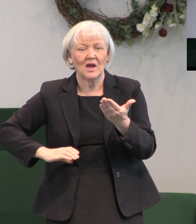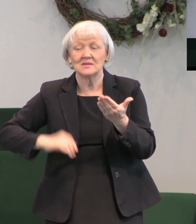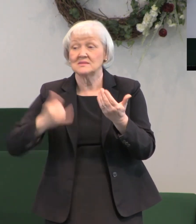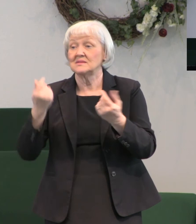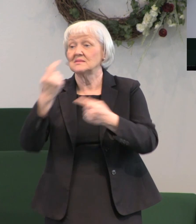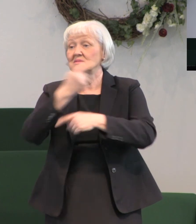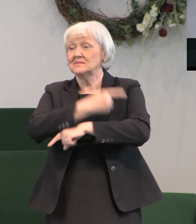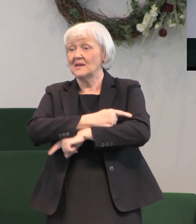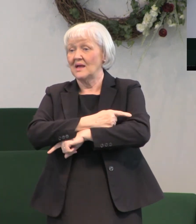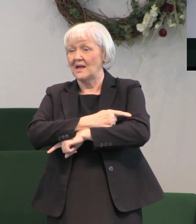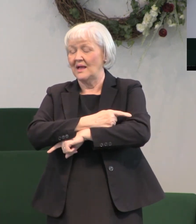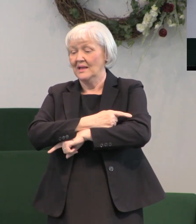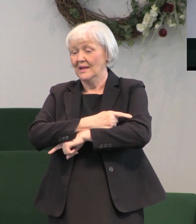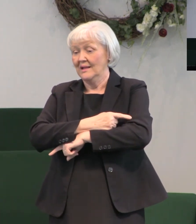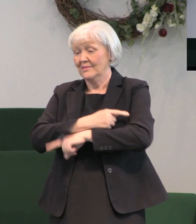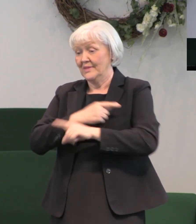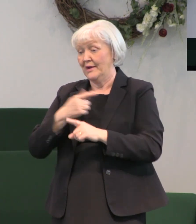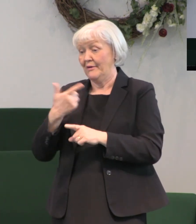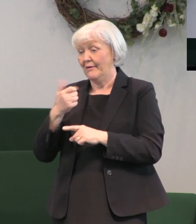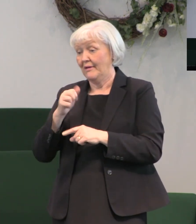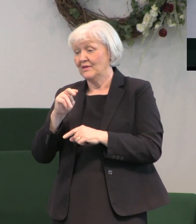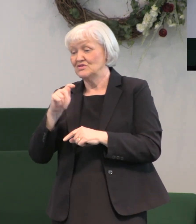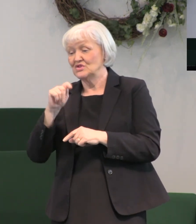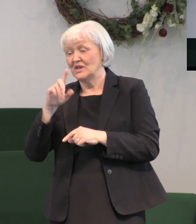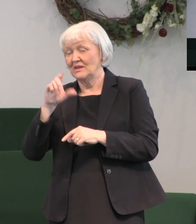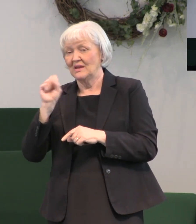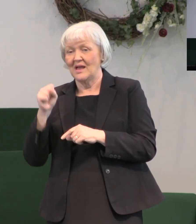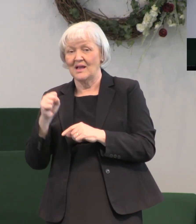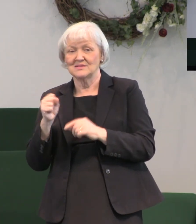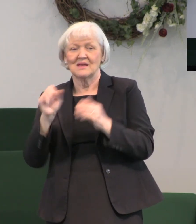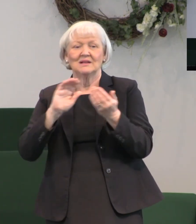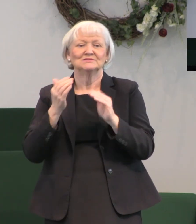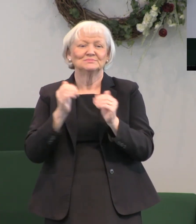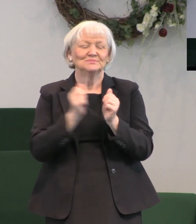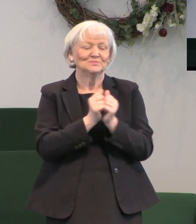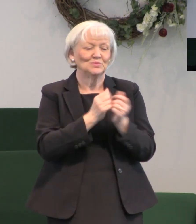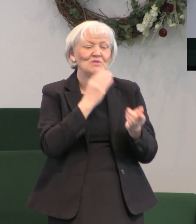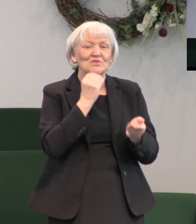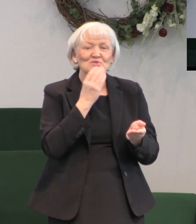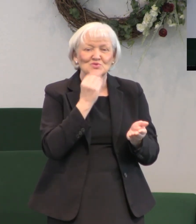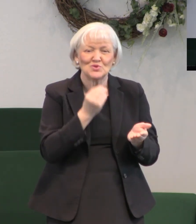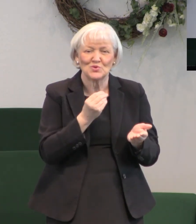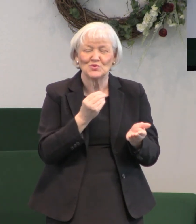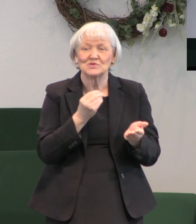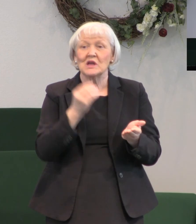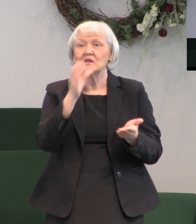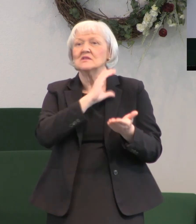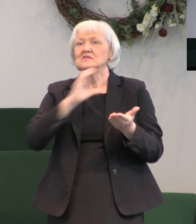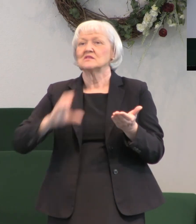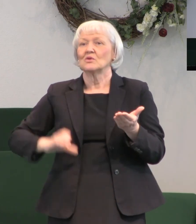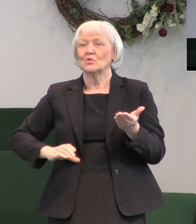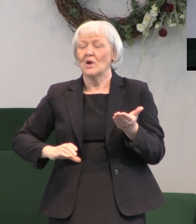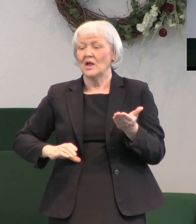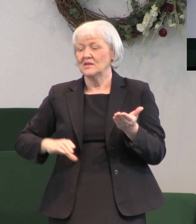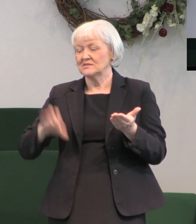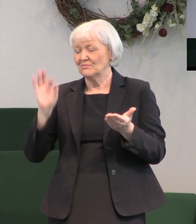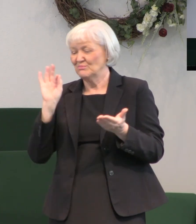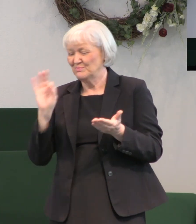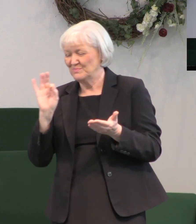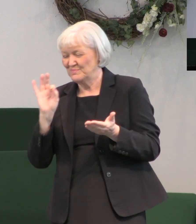today who are Gentiles and those who are Jews Christ was preached to the Gentiles